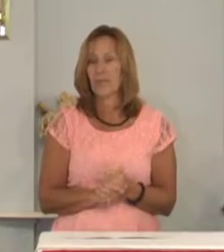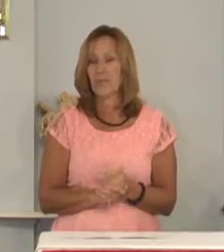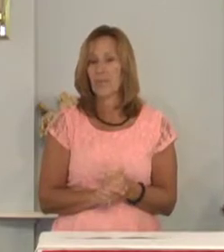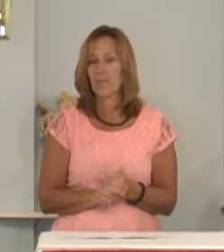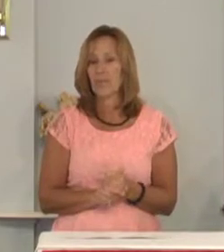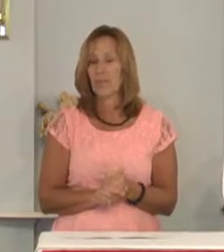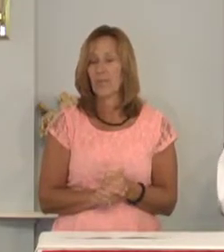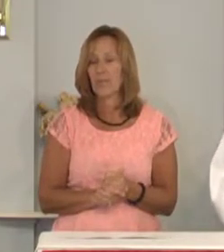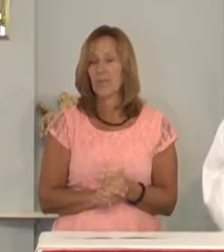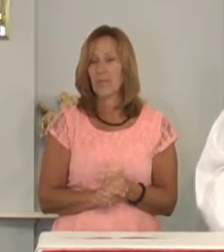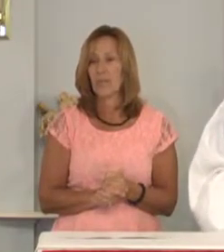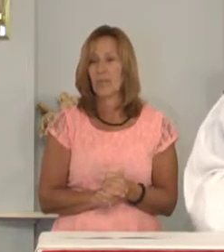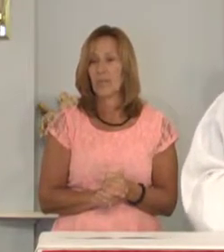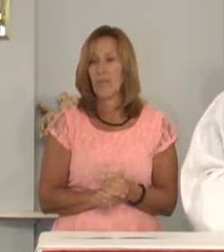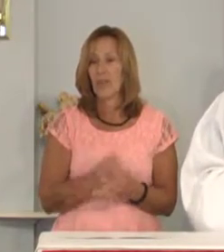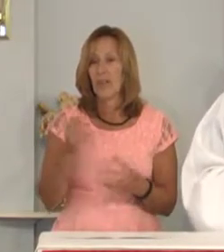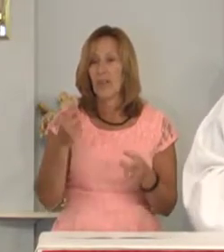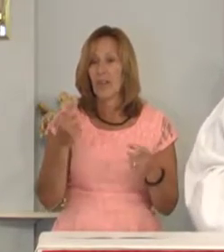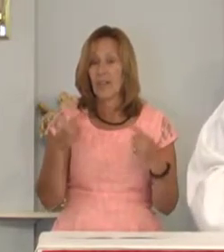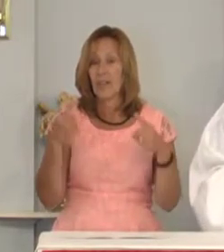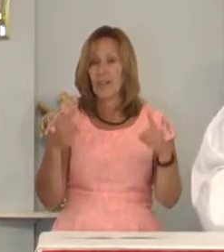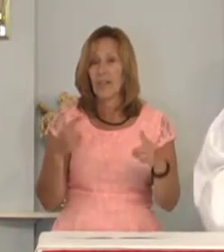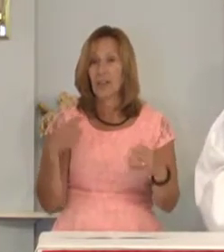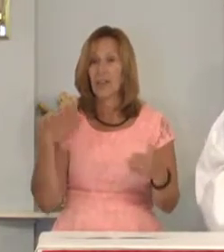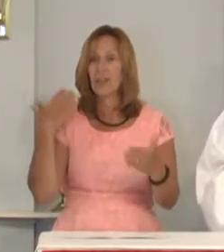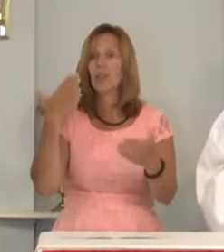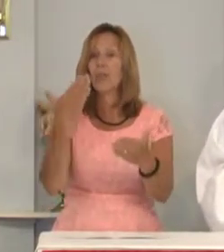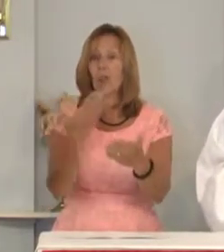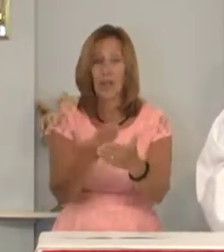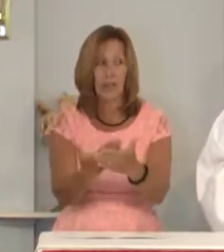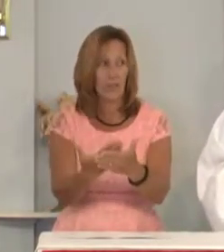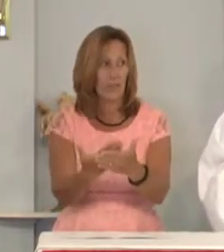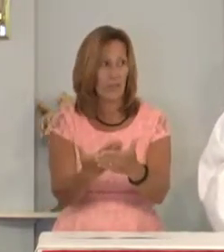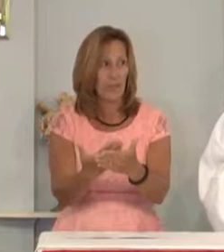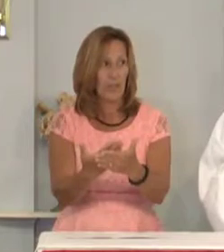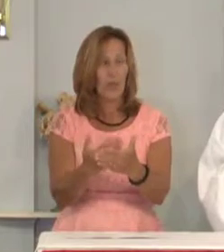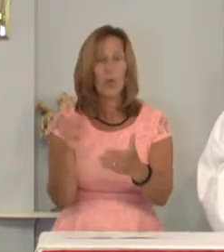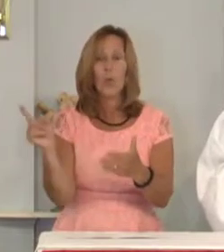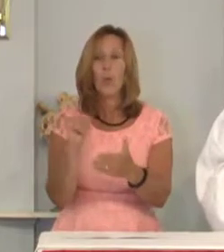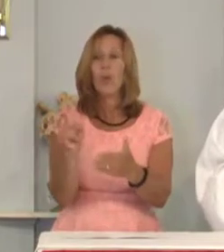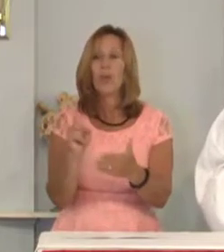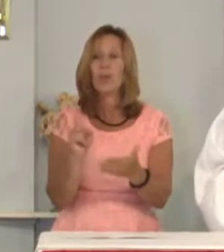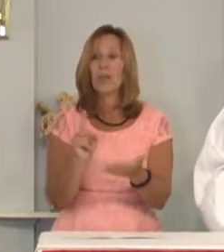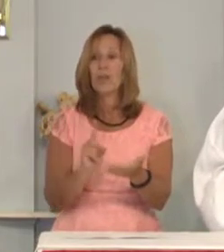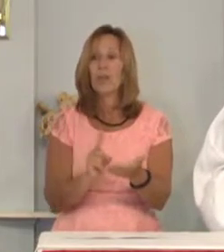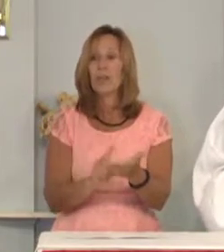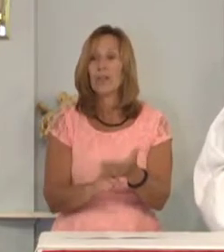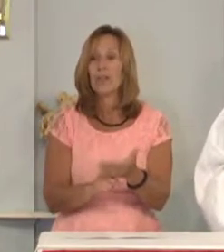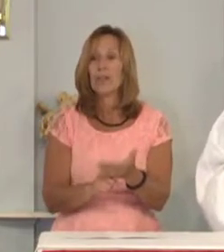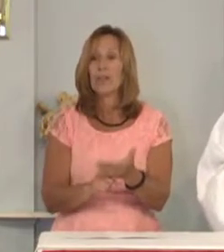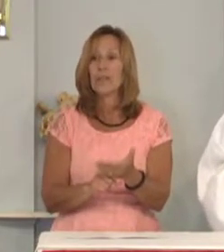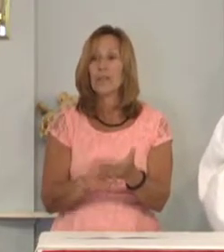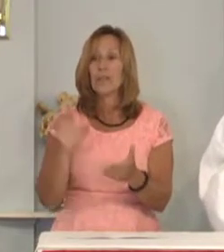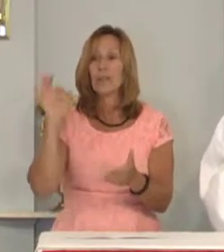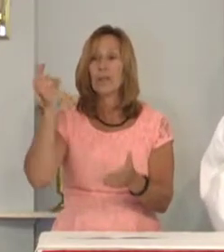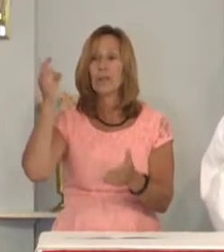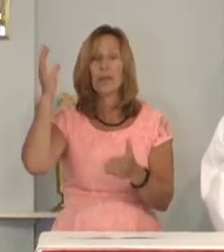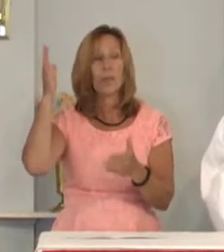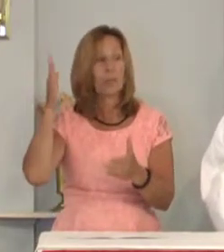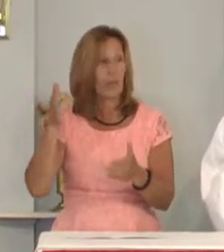He finally came to that point where this ordained pastor